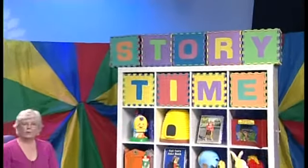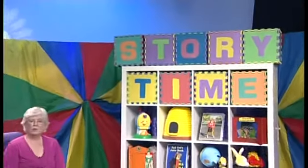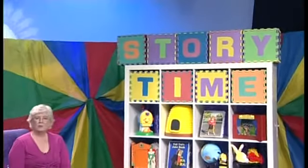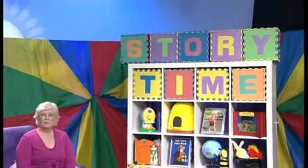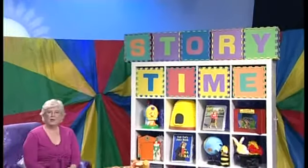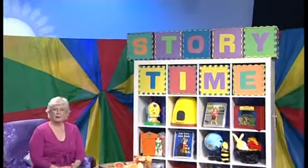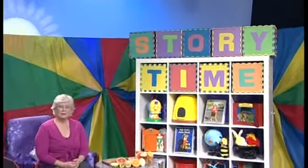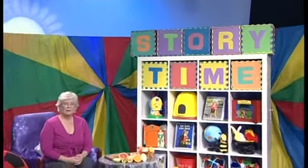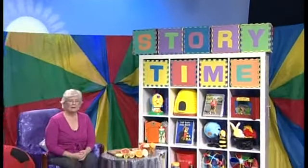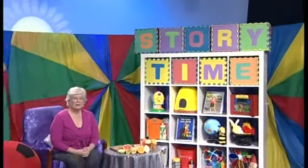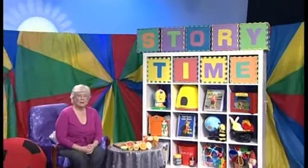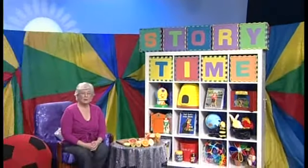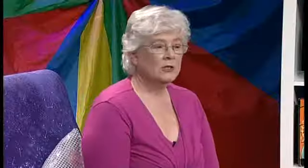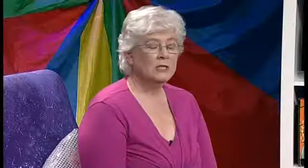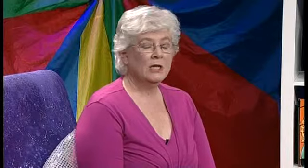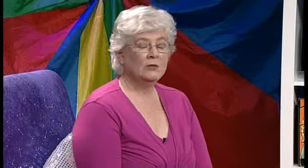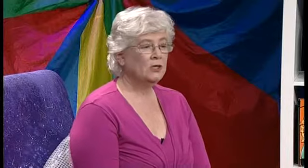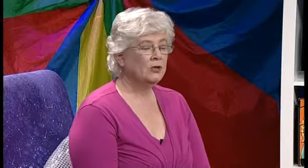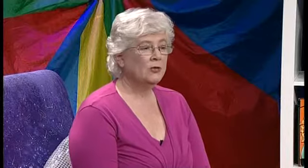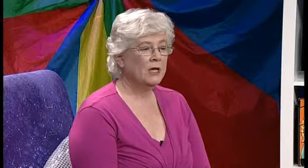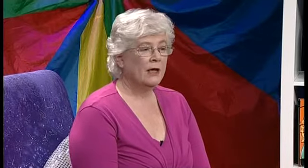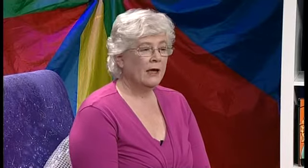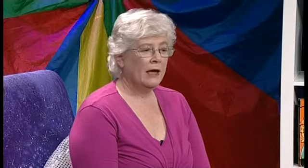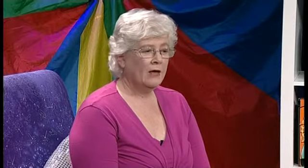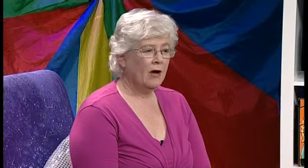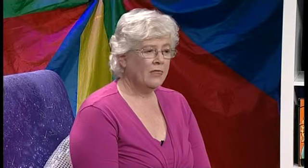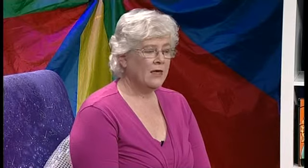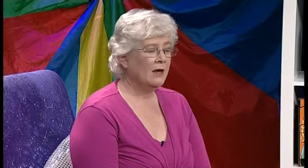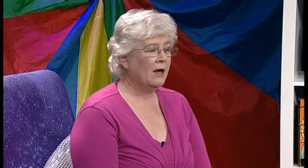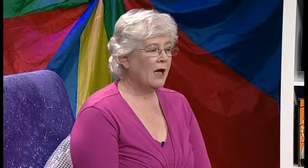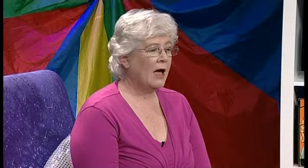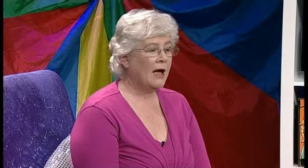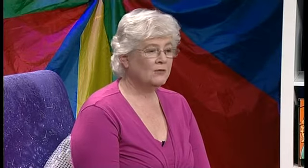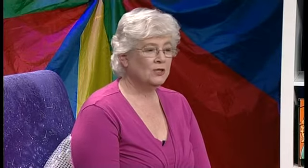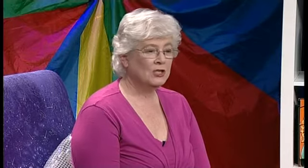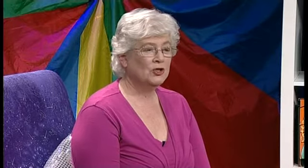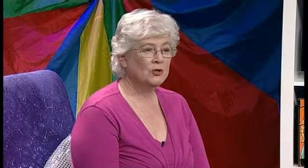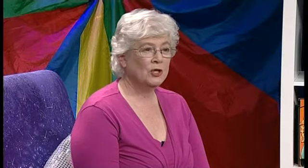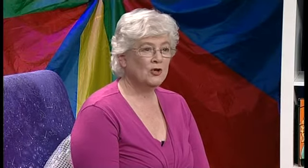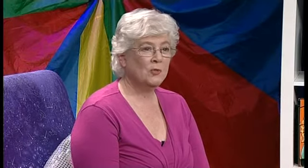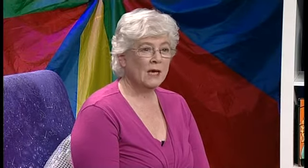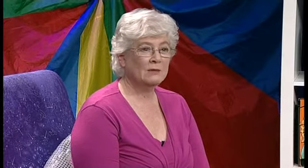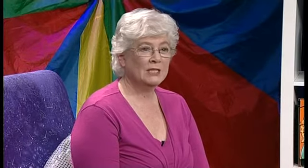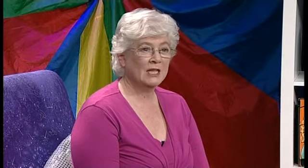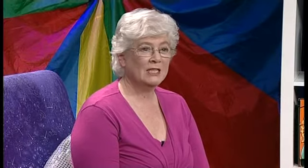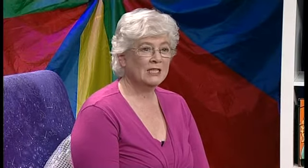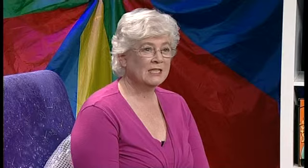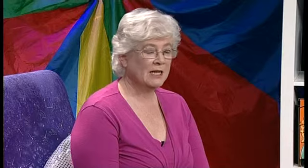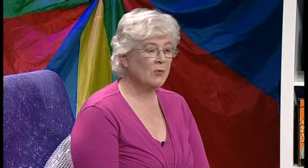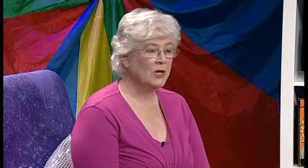Welcome back. Now I'm going to tell you a story and I think after this story you'll be able to tell it to somebody